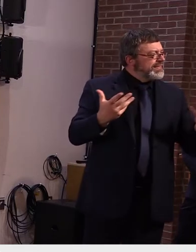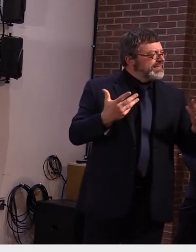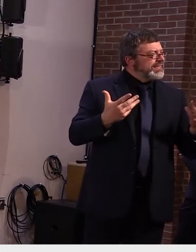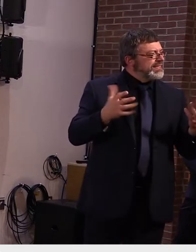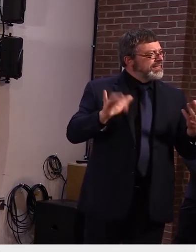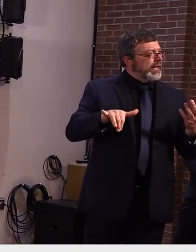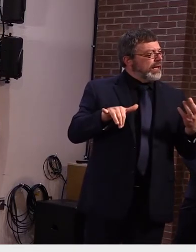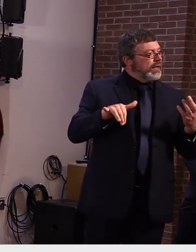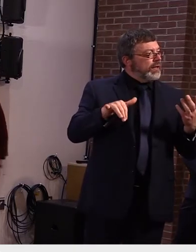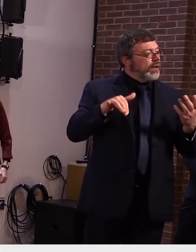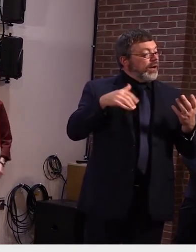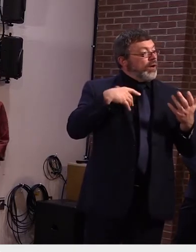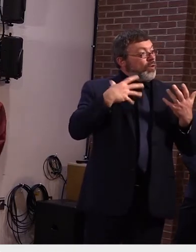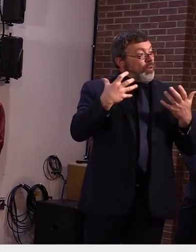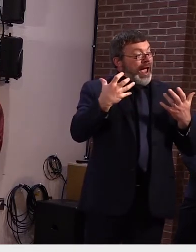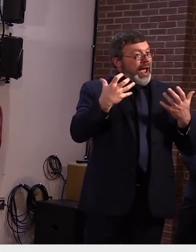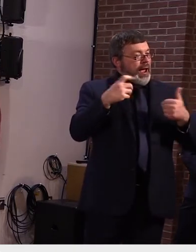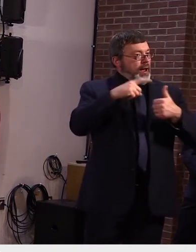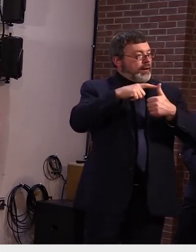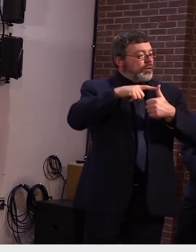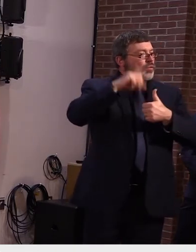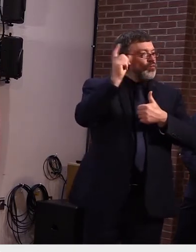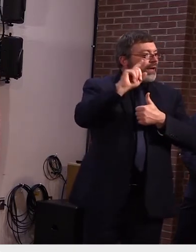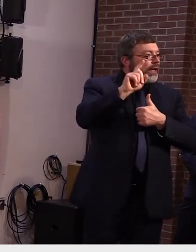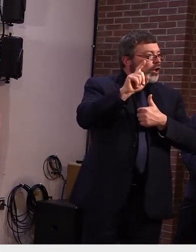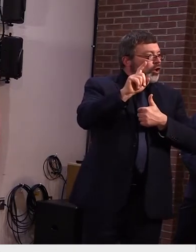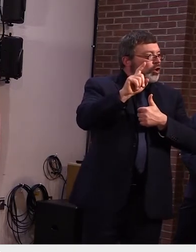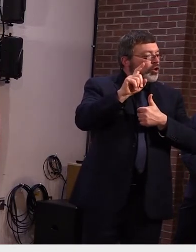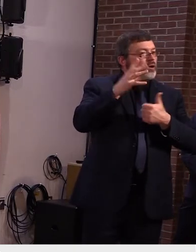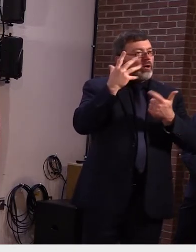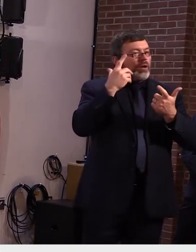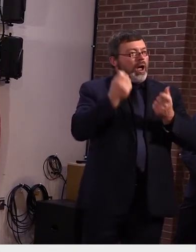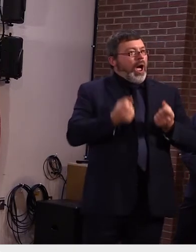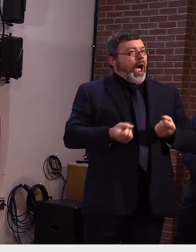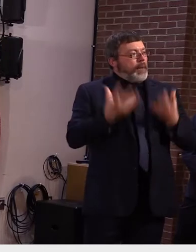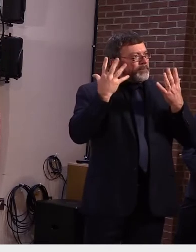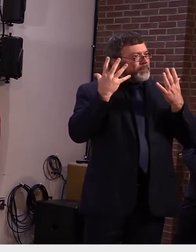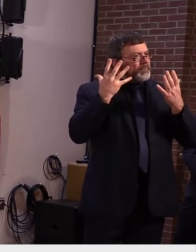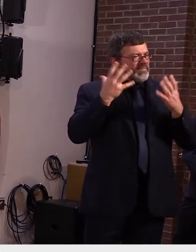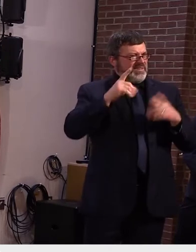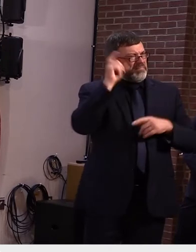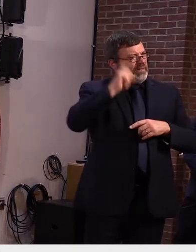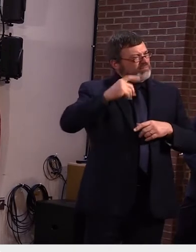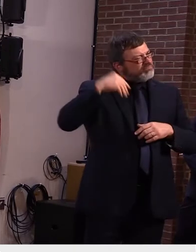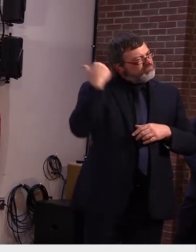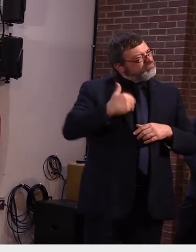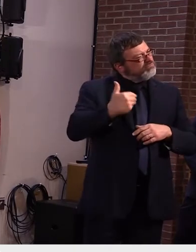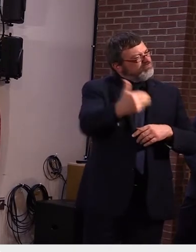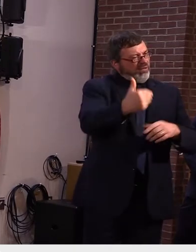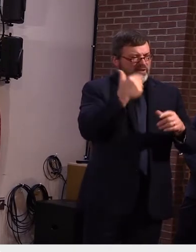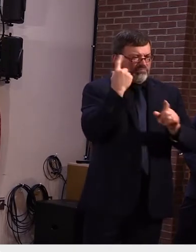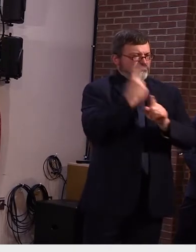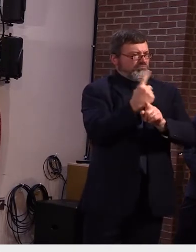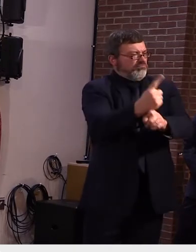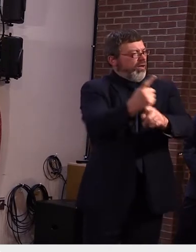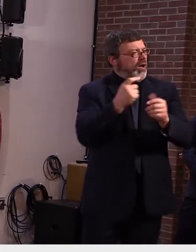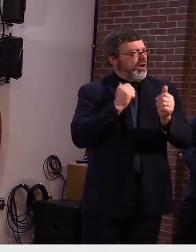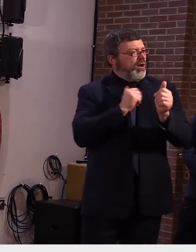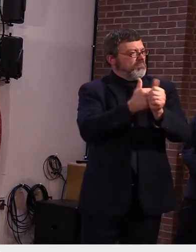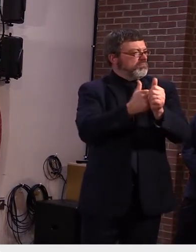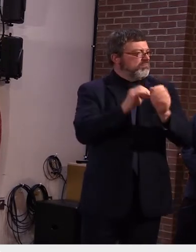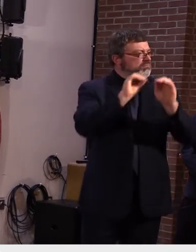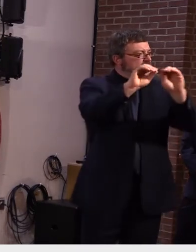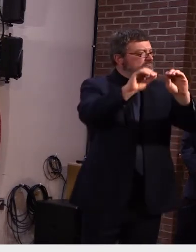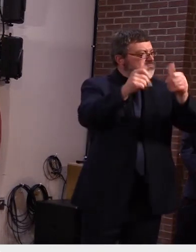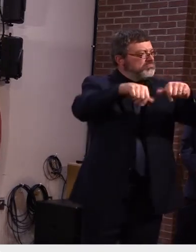a week to week or is this kind of all we can expect for you to reach it i think dr kelson may have an answer for